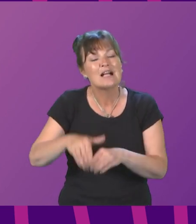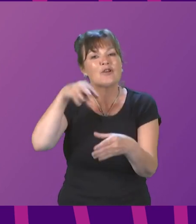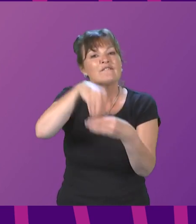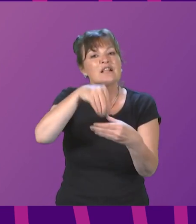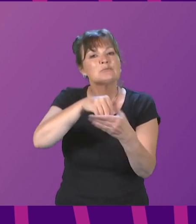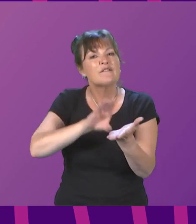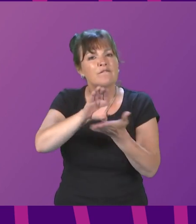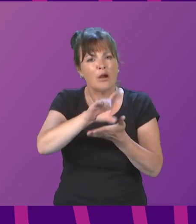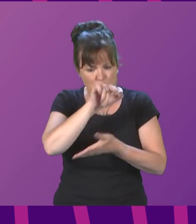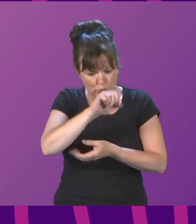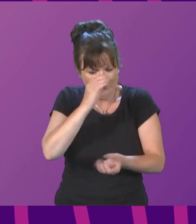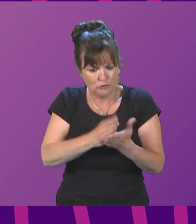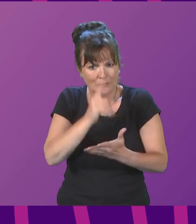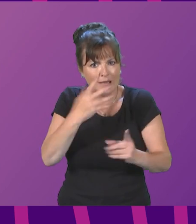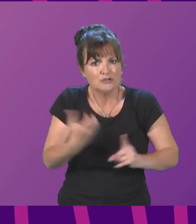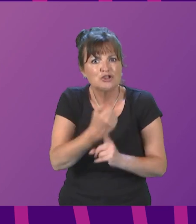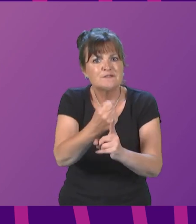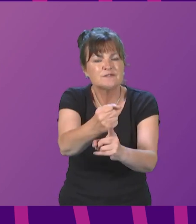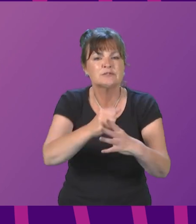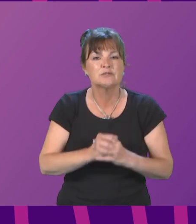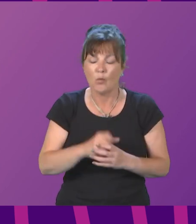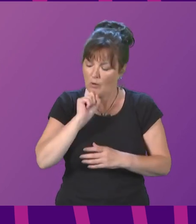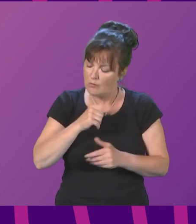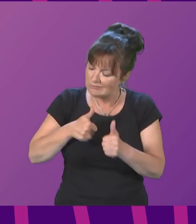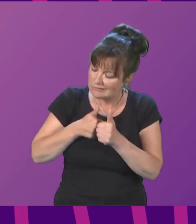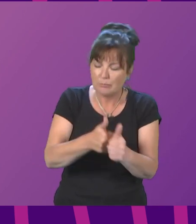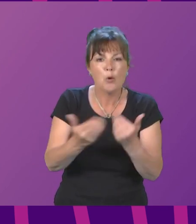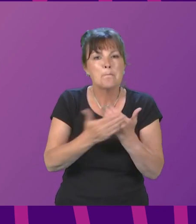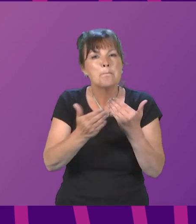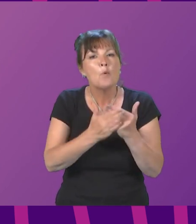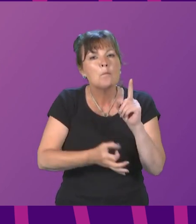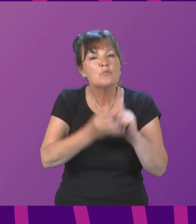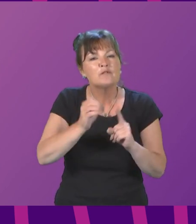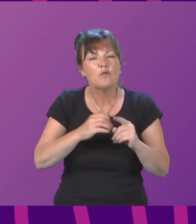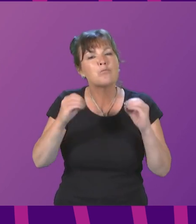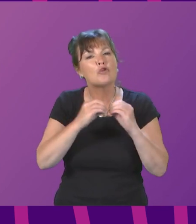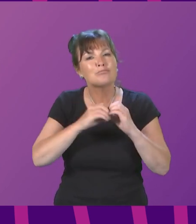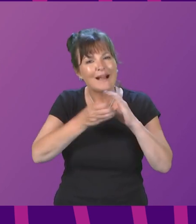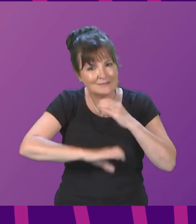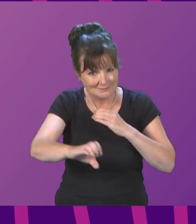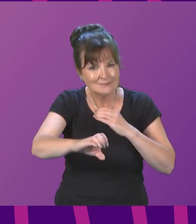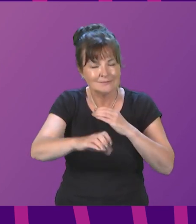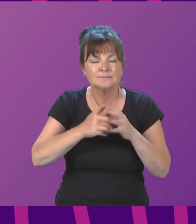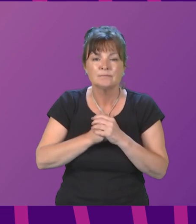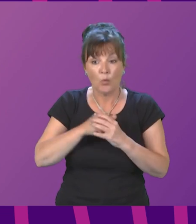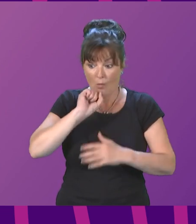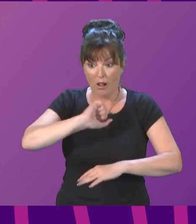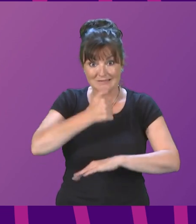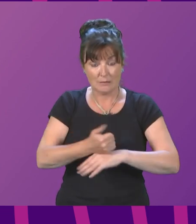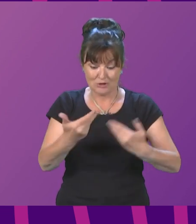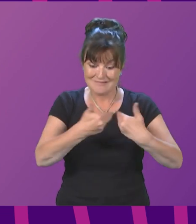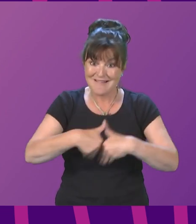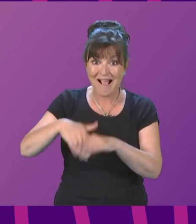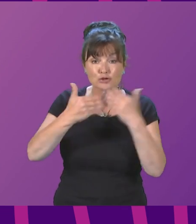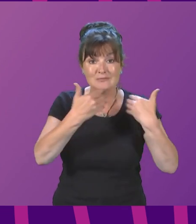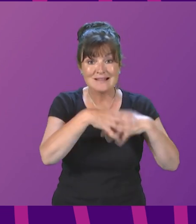deliver its key missions. We will support further improvements to broadband infrastructure. We will establish a national network of